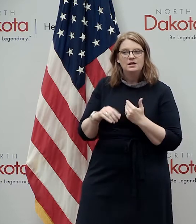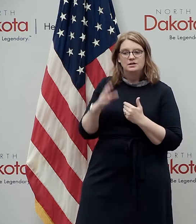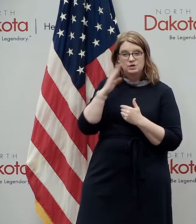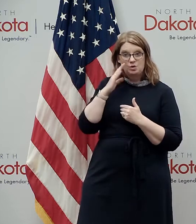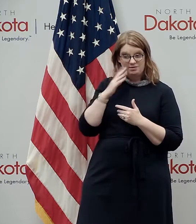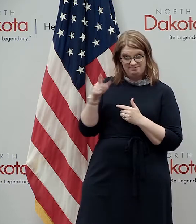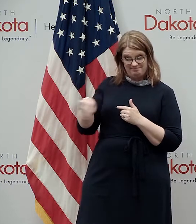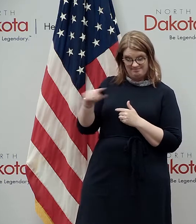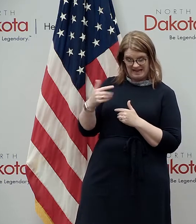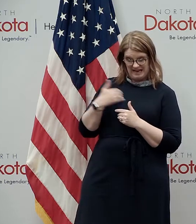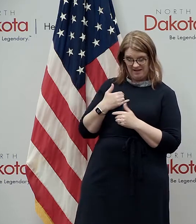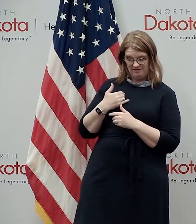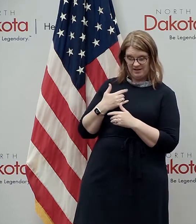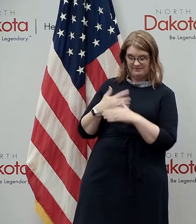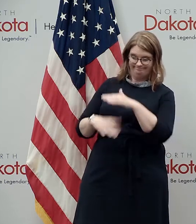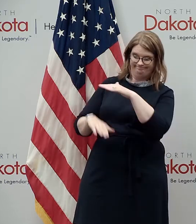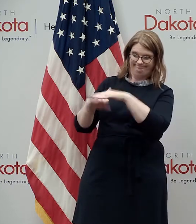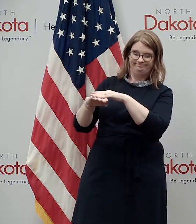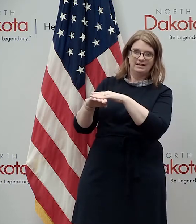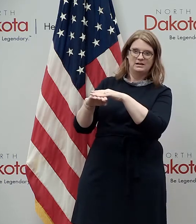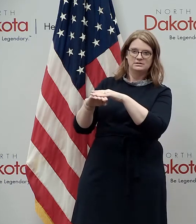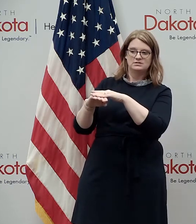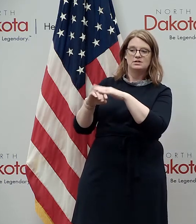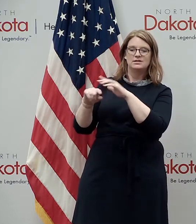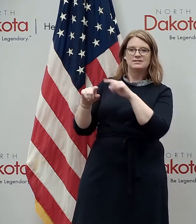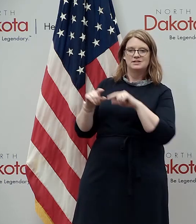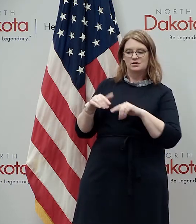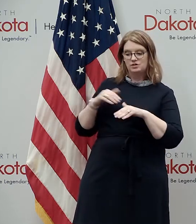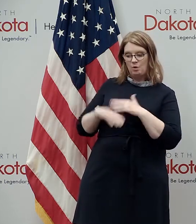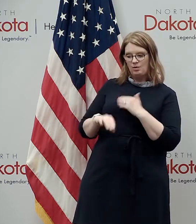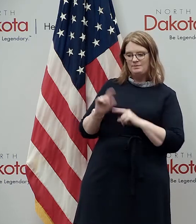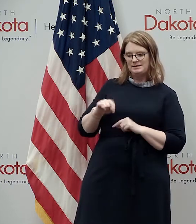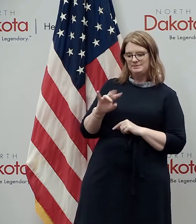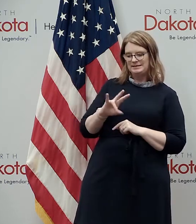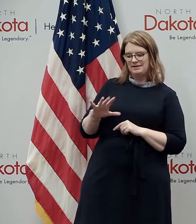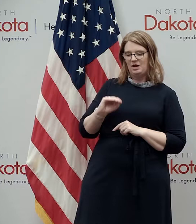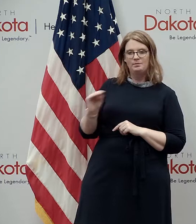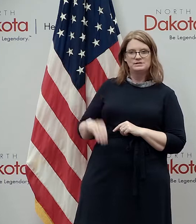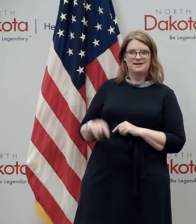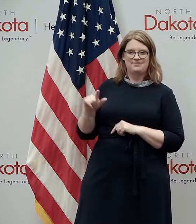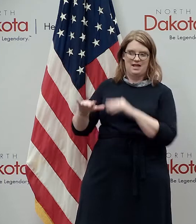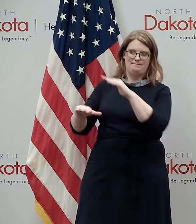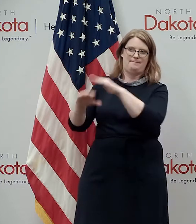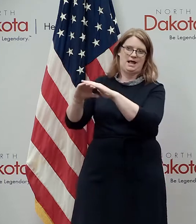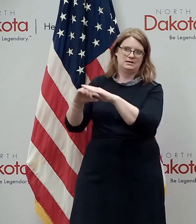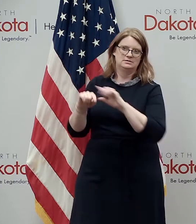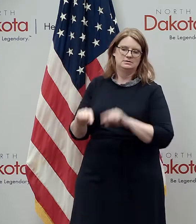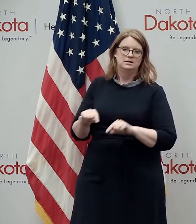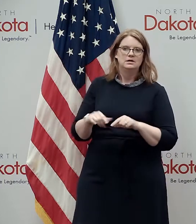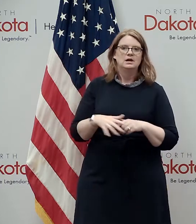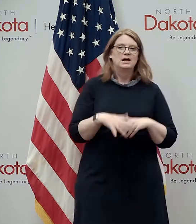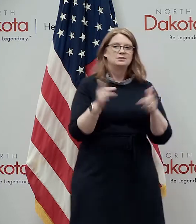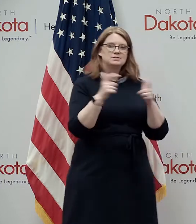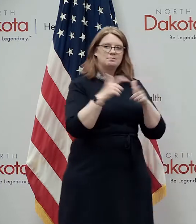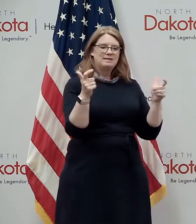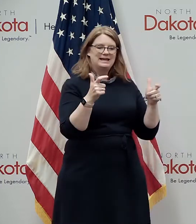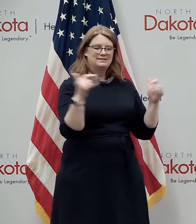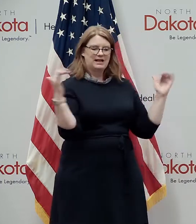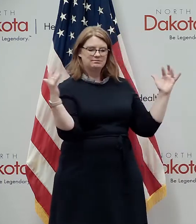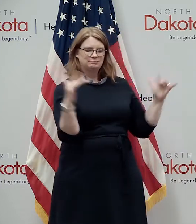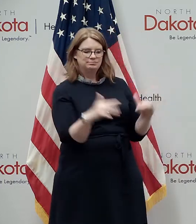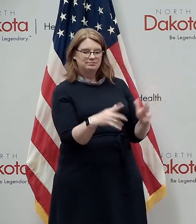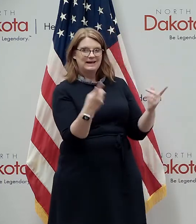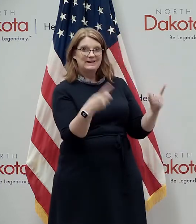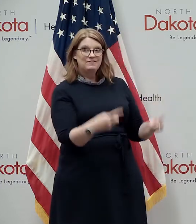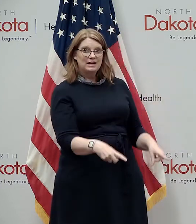one of those factors that is affected between blue and green and the other is the size of large gathering and events uh but again